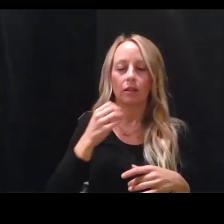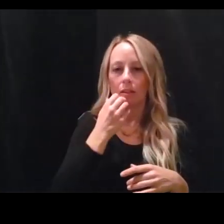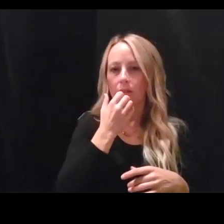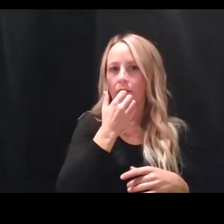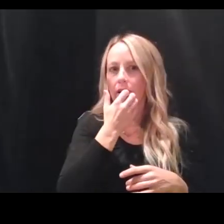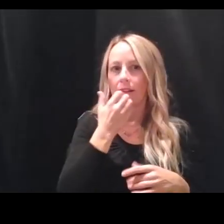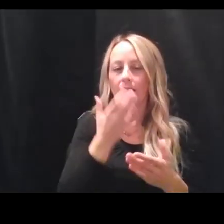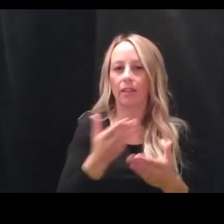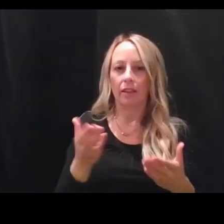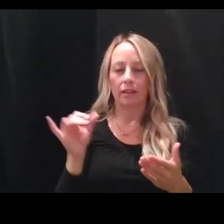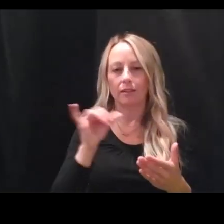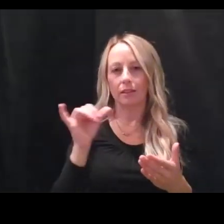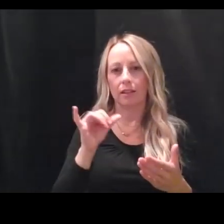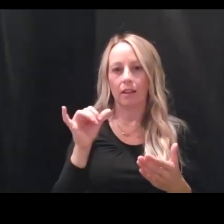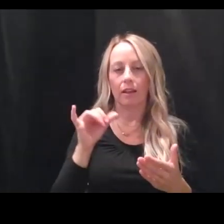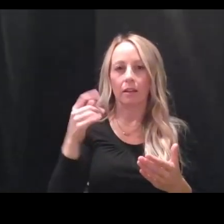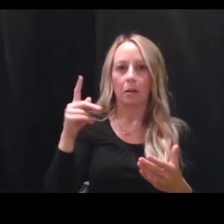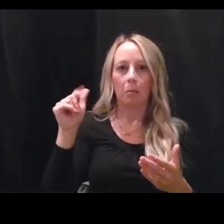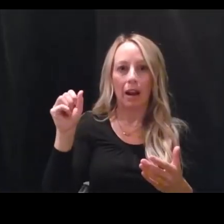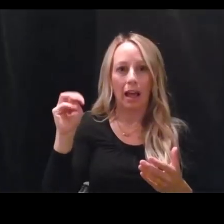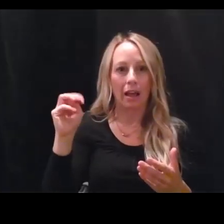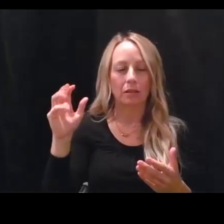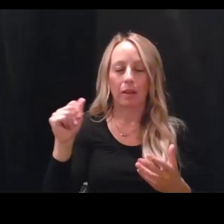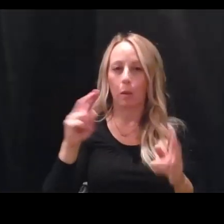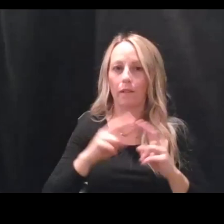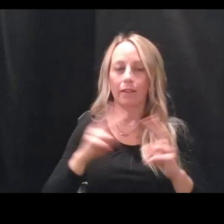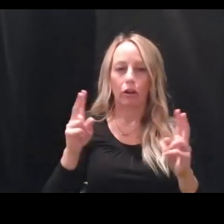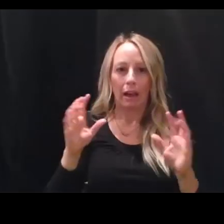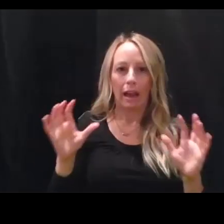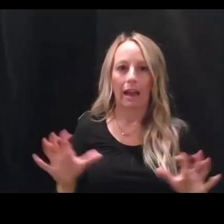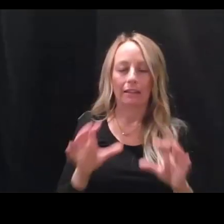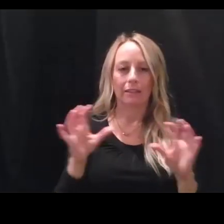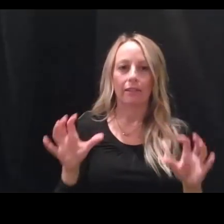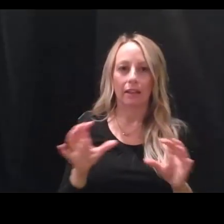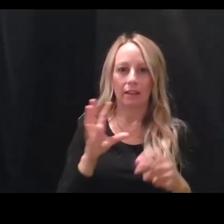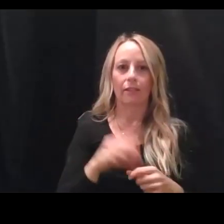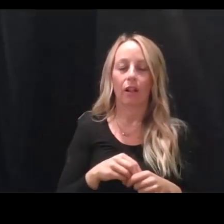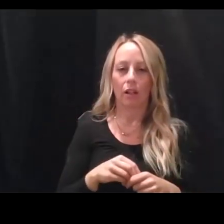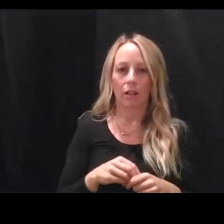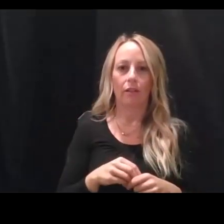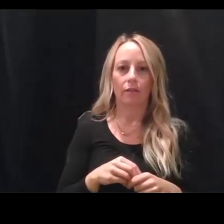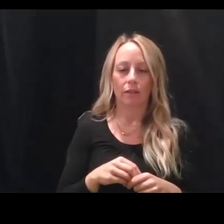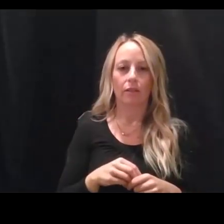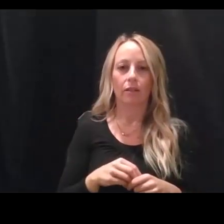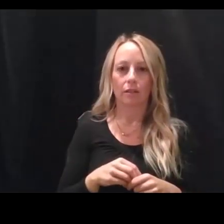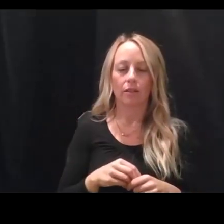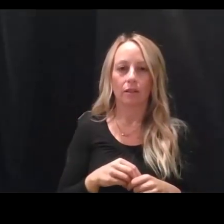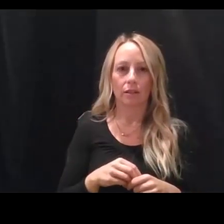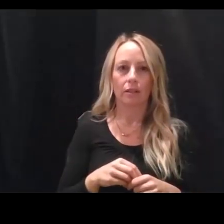like convalescent plasma that were very actively, uh, involved in, um,